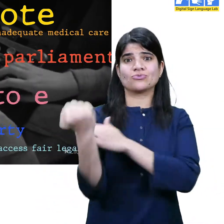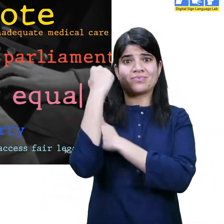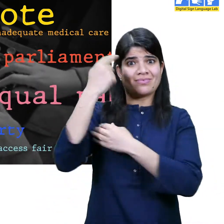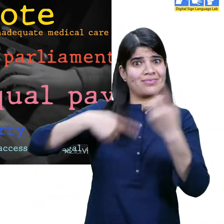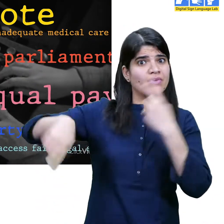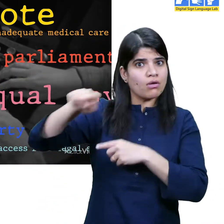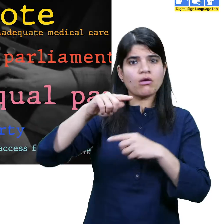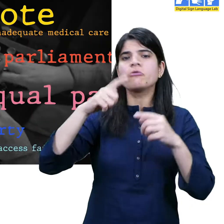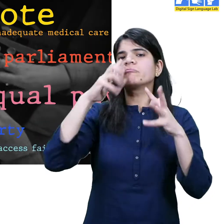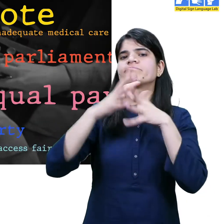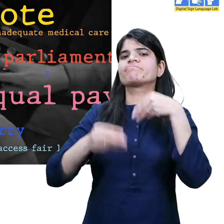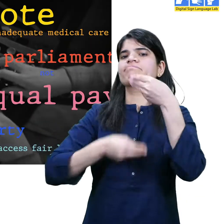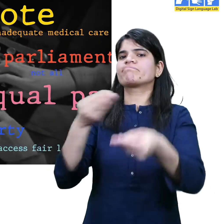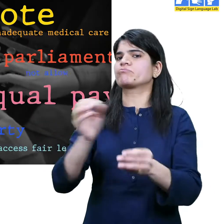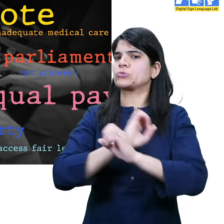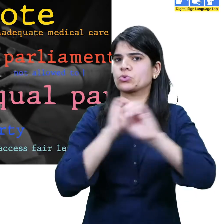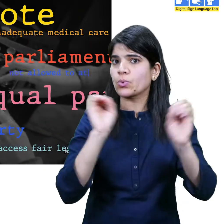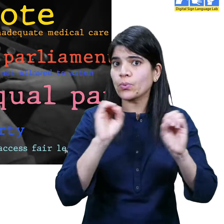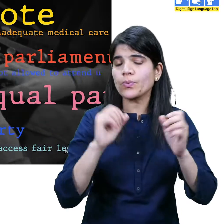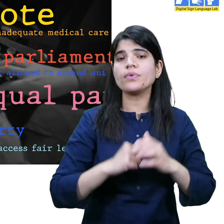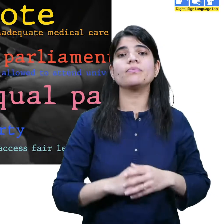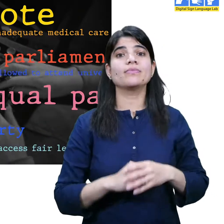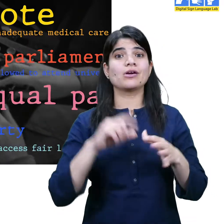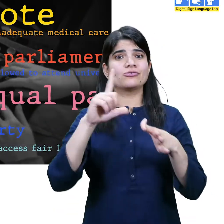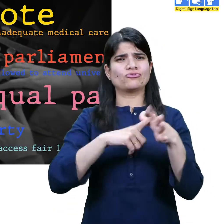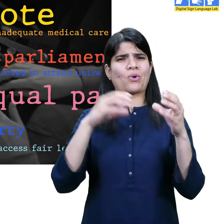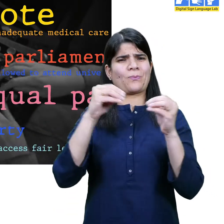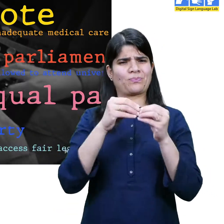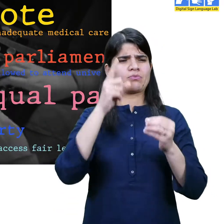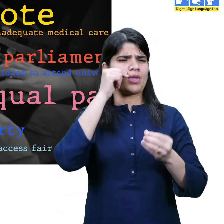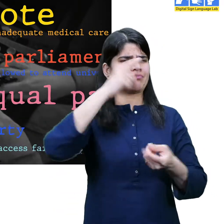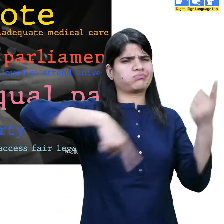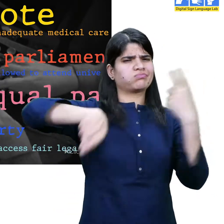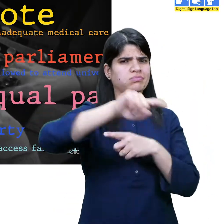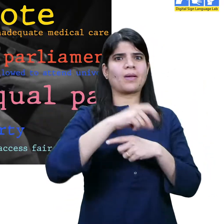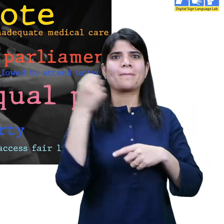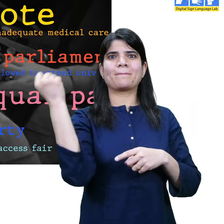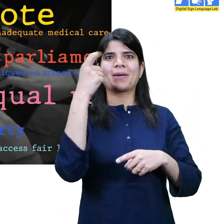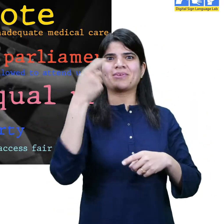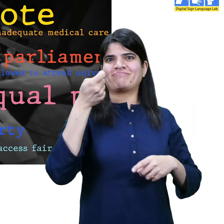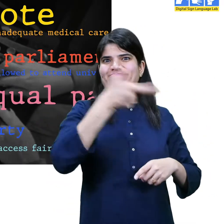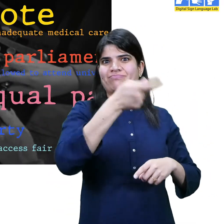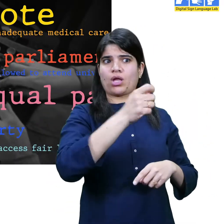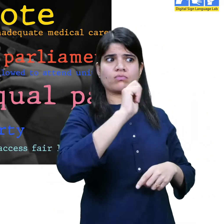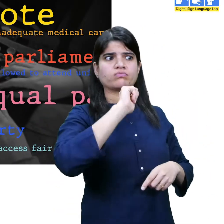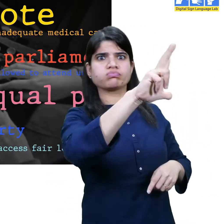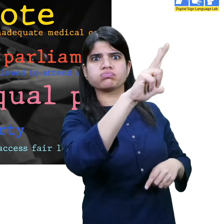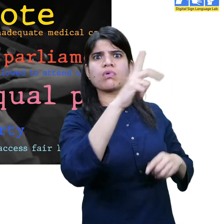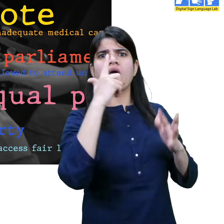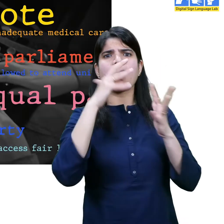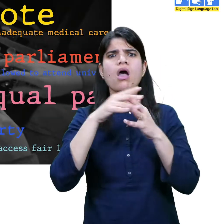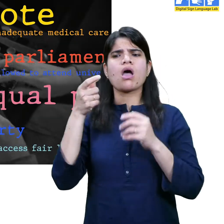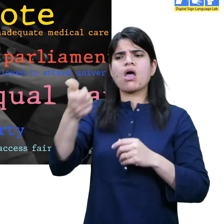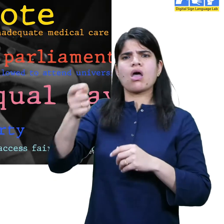They could not get equal rights. They couldn't get paid the same as men.